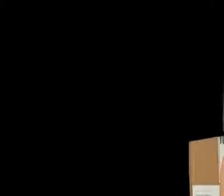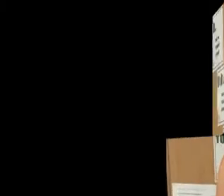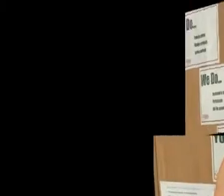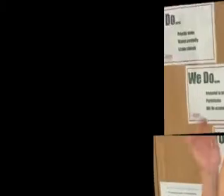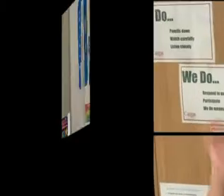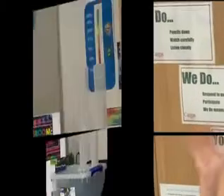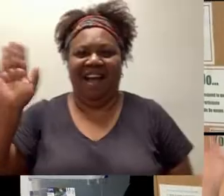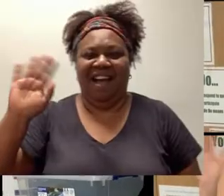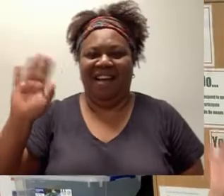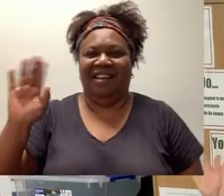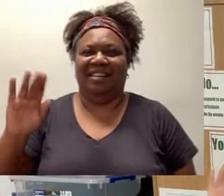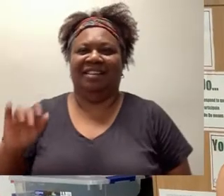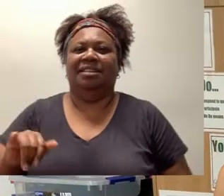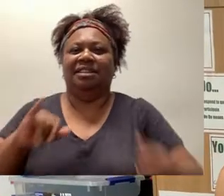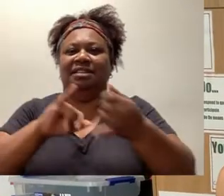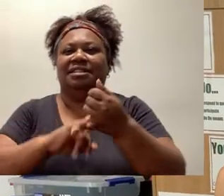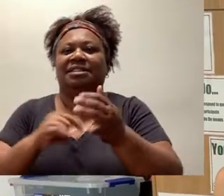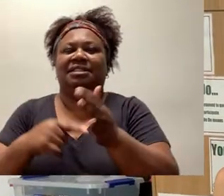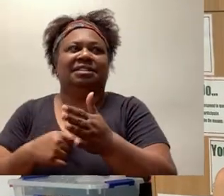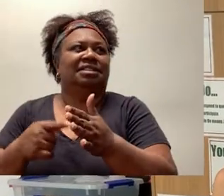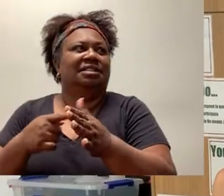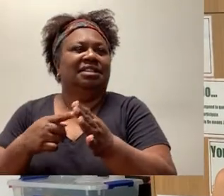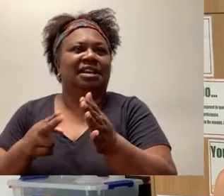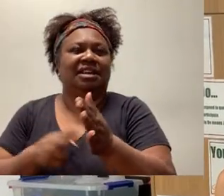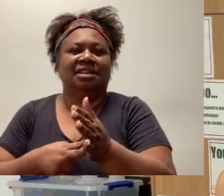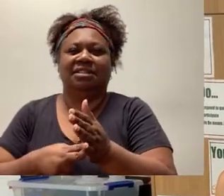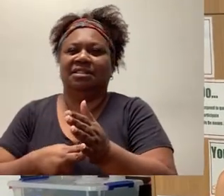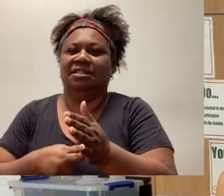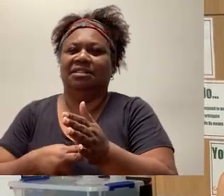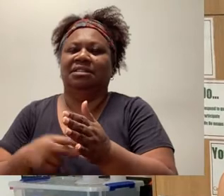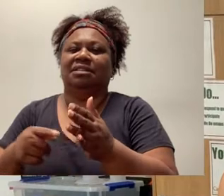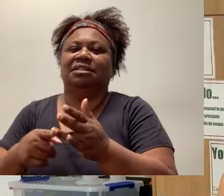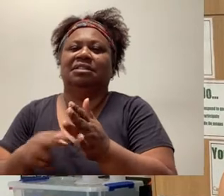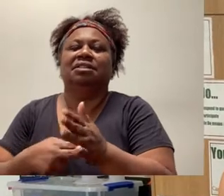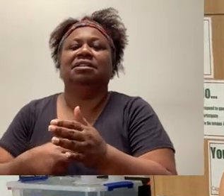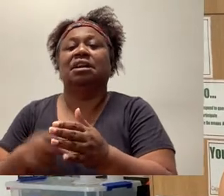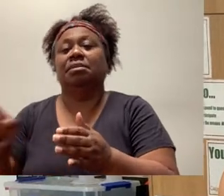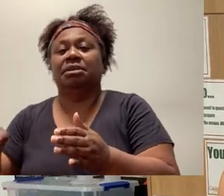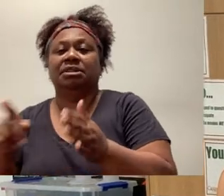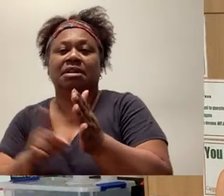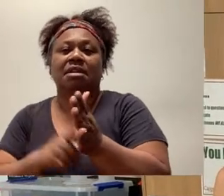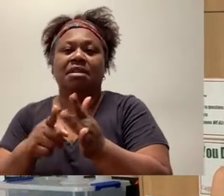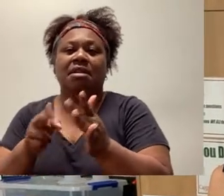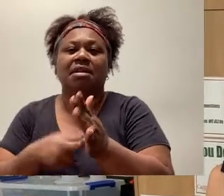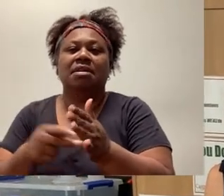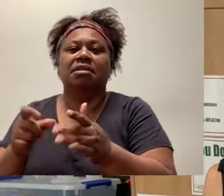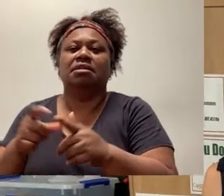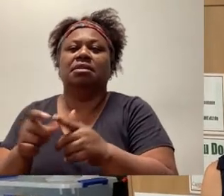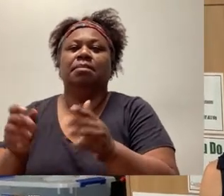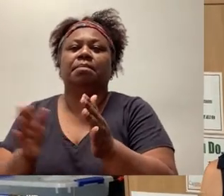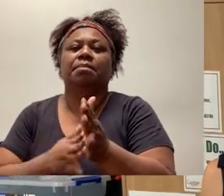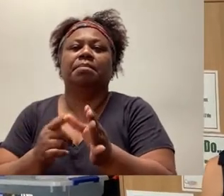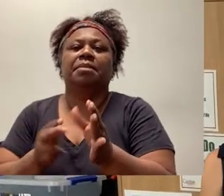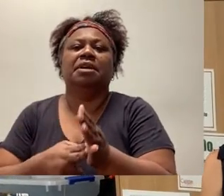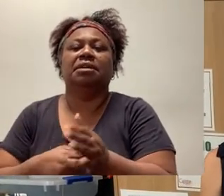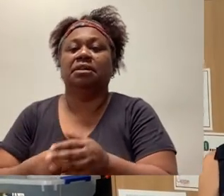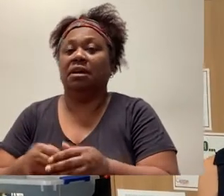Hi everyone I'm Miss Stanton and this is Miss Linderman and we hope that you are all staying safe and staying home.